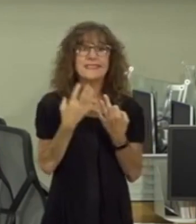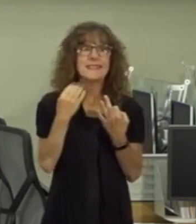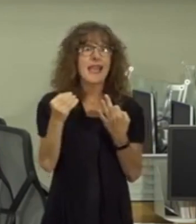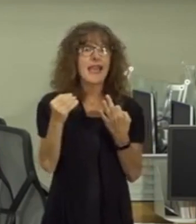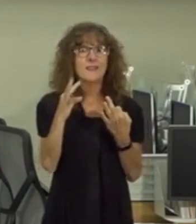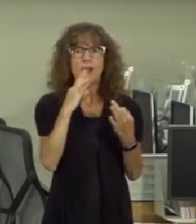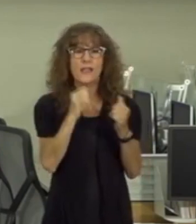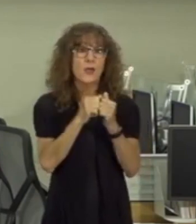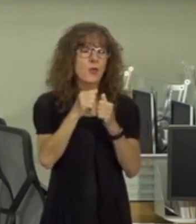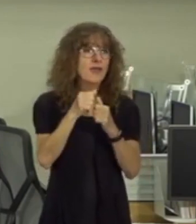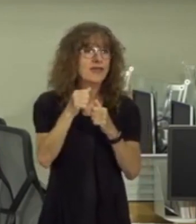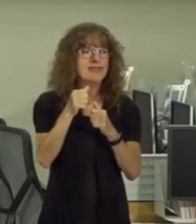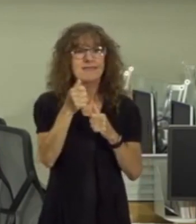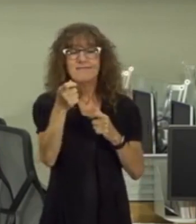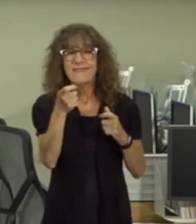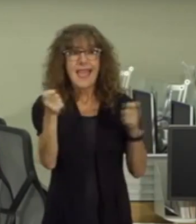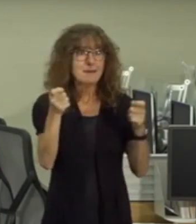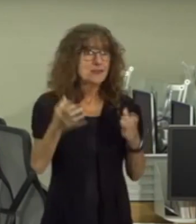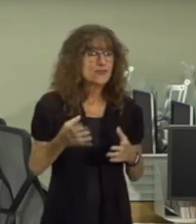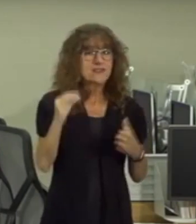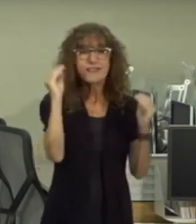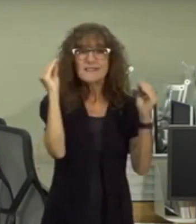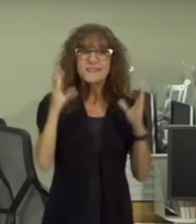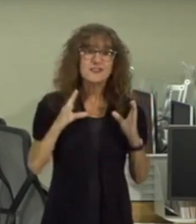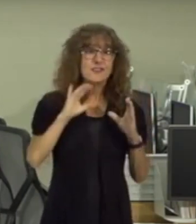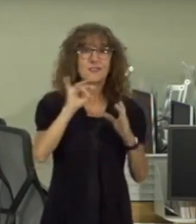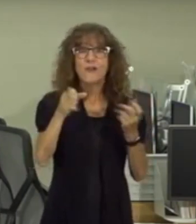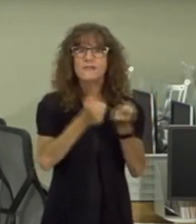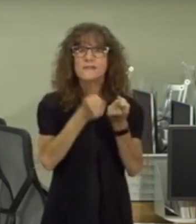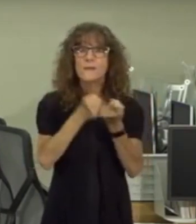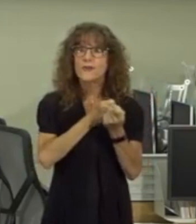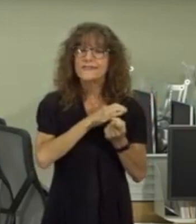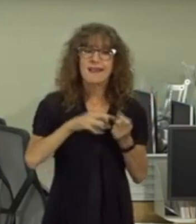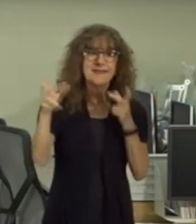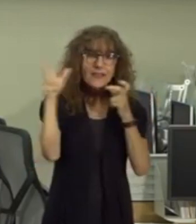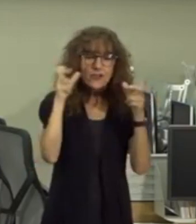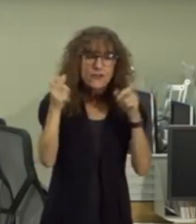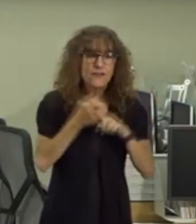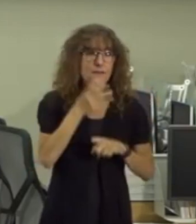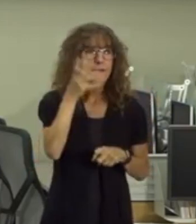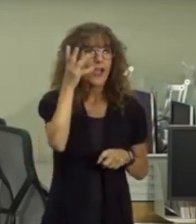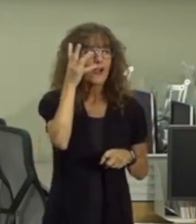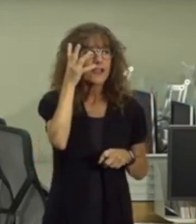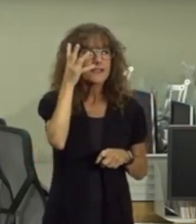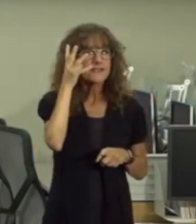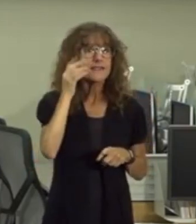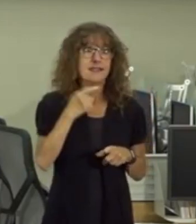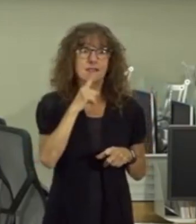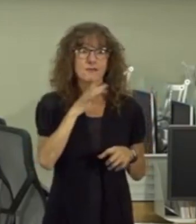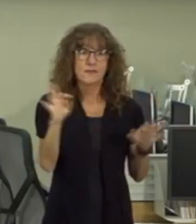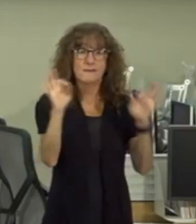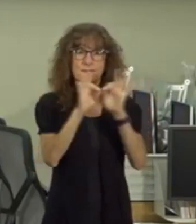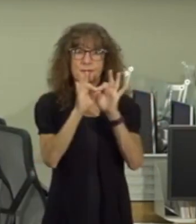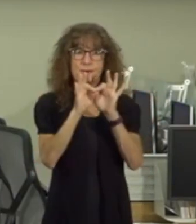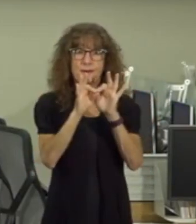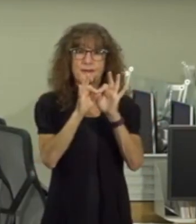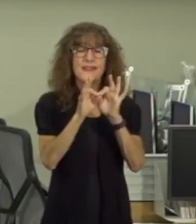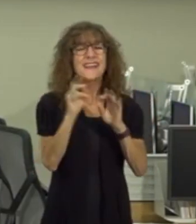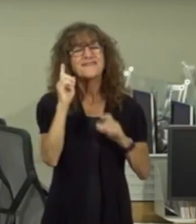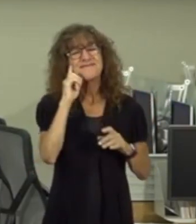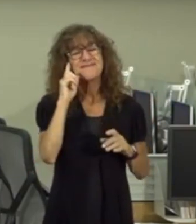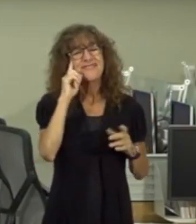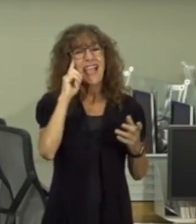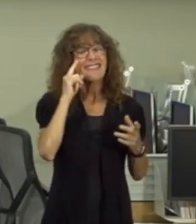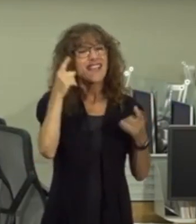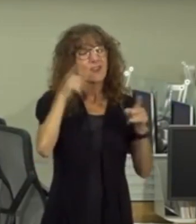with our administrators and teachers and all of our support staff to hear from parents and others i think is really important i think you